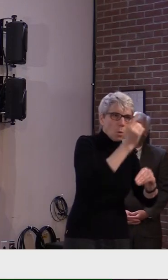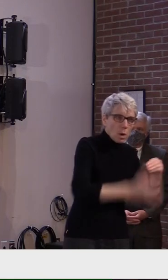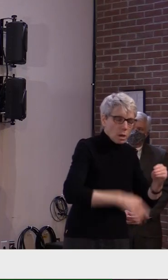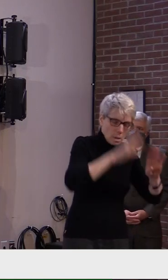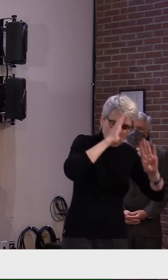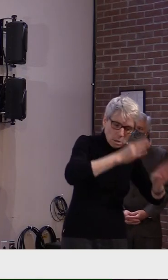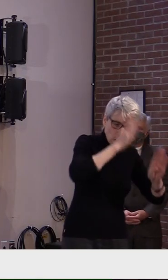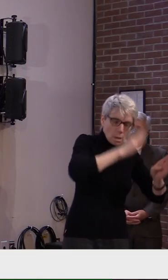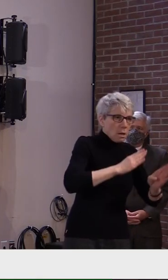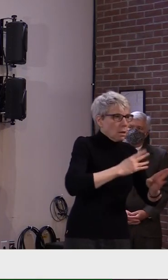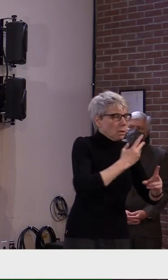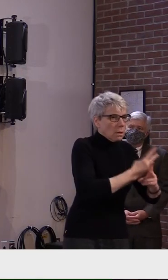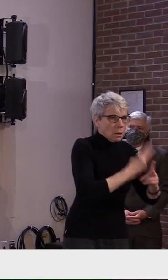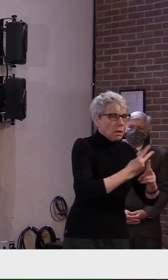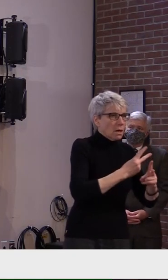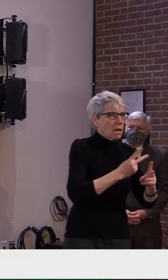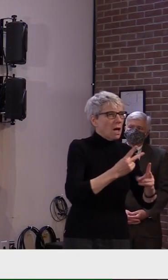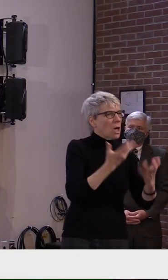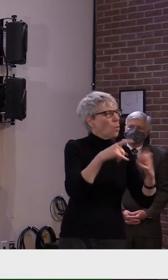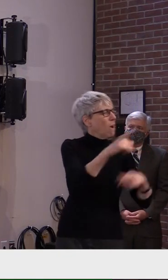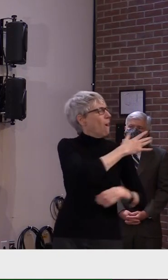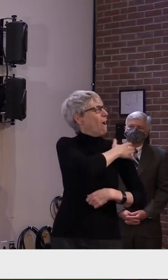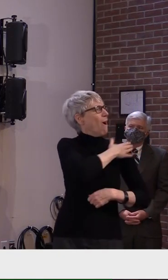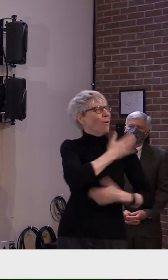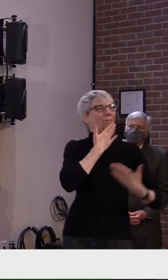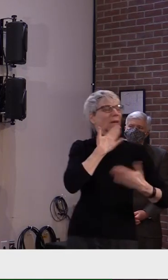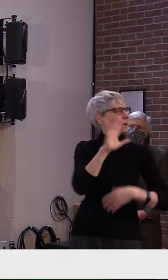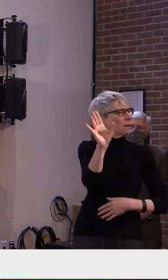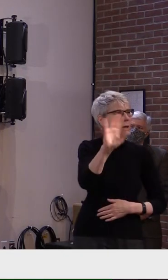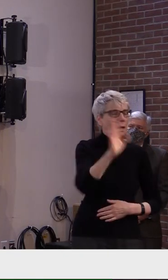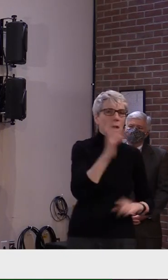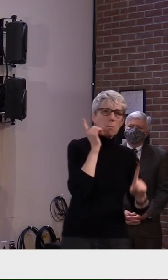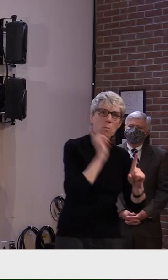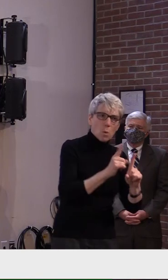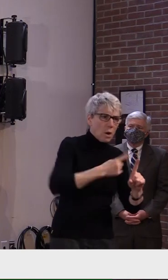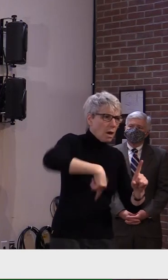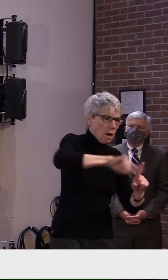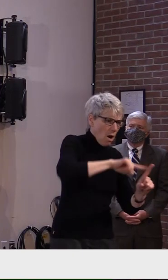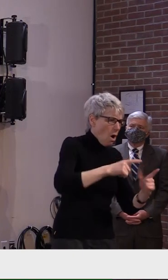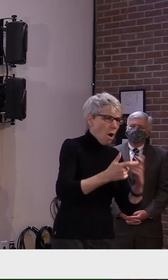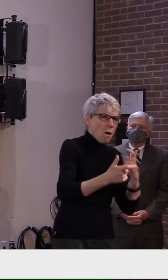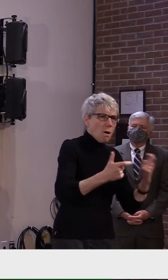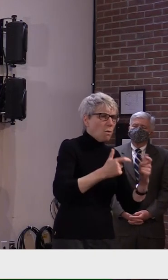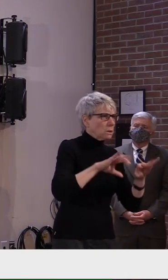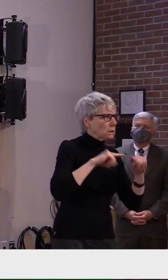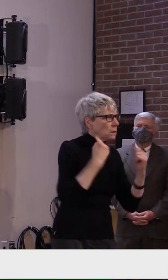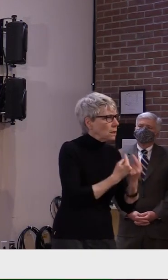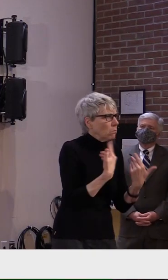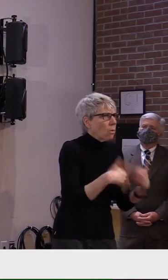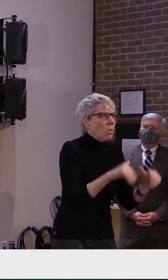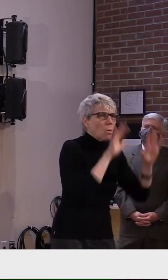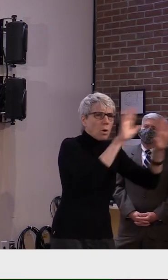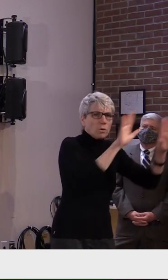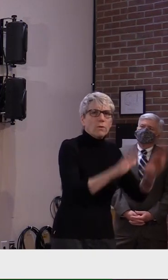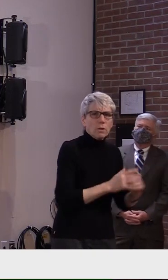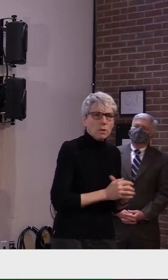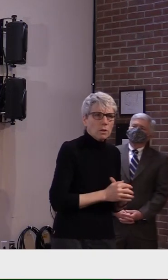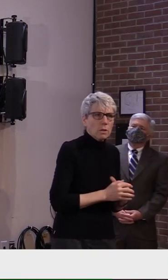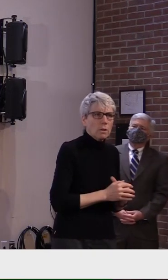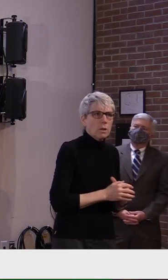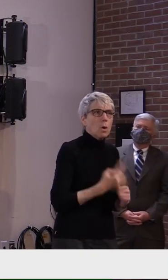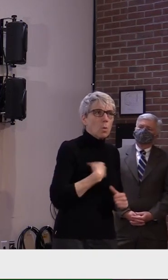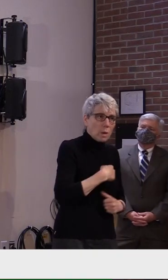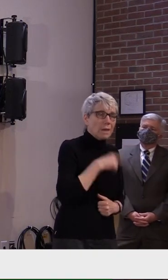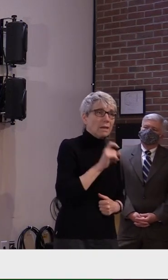I'm not looking for thanks or accolades. I'm part of a team of many. What I need for you is to stay away